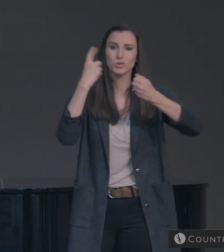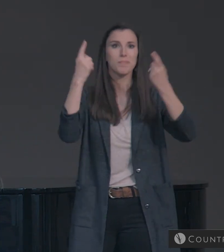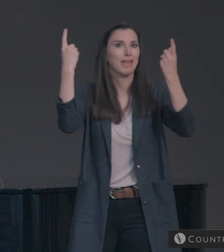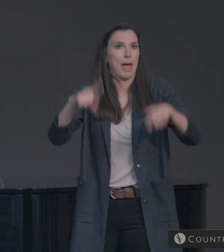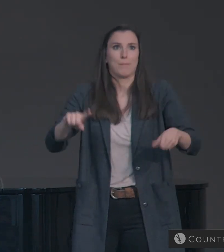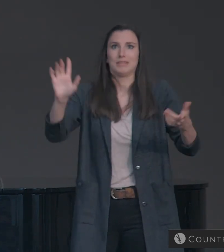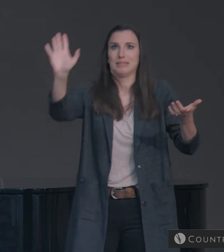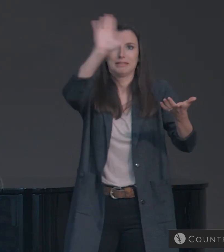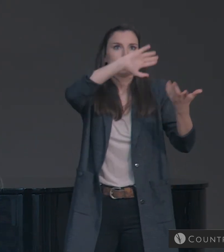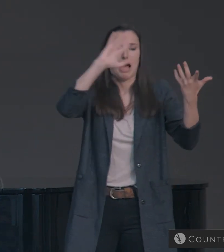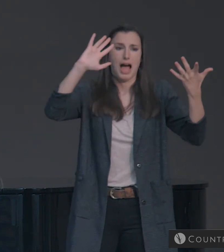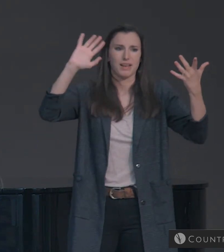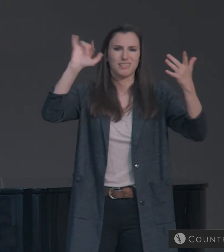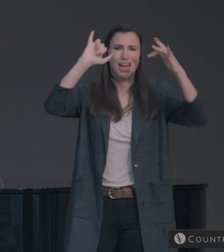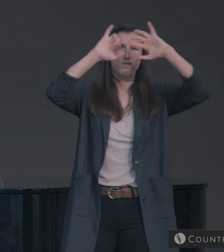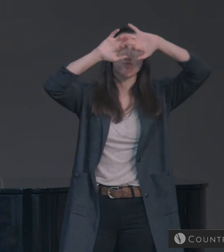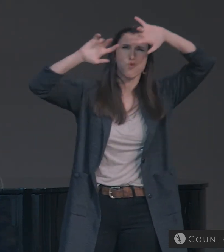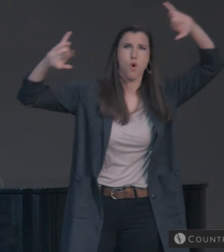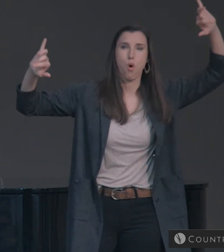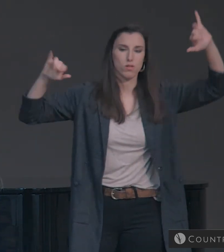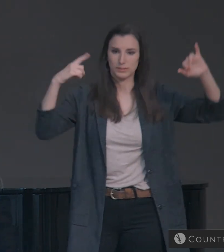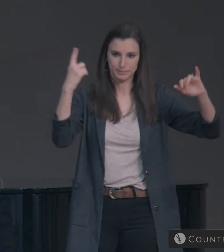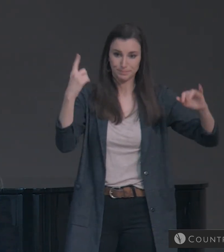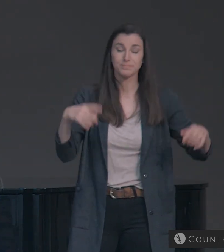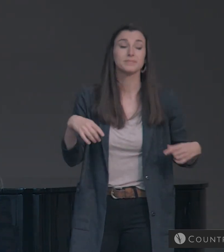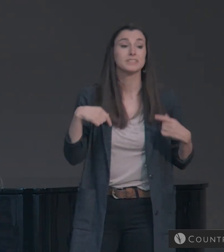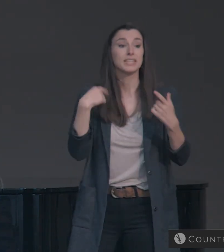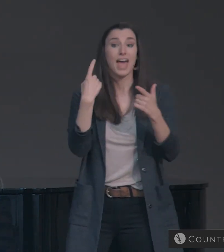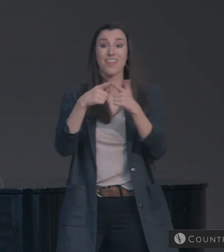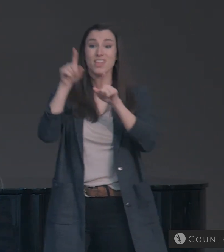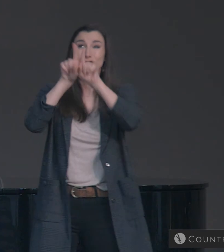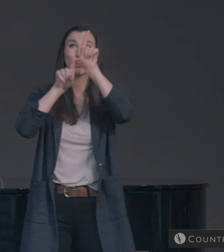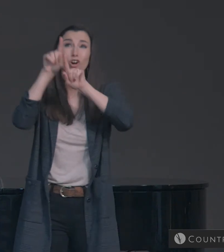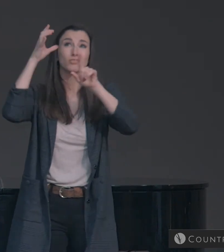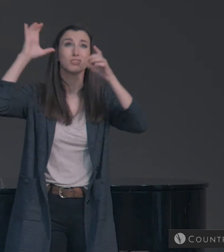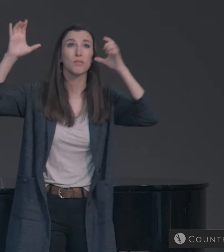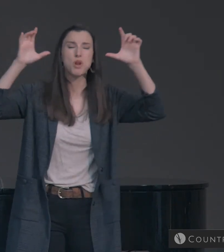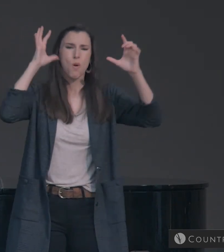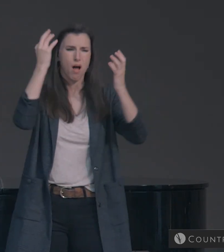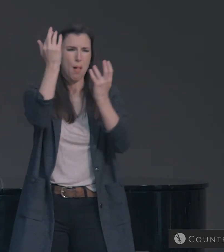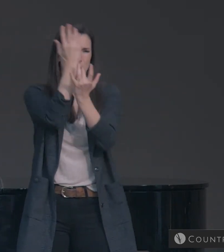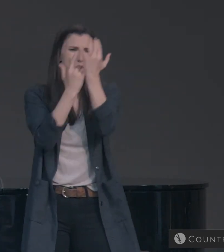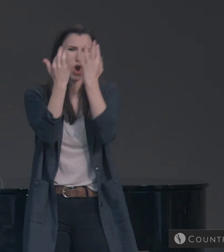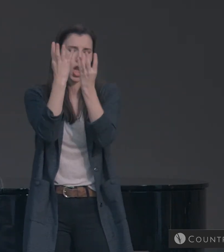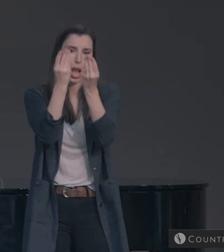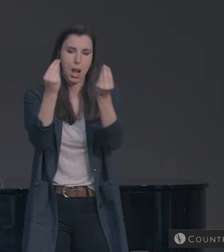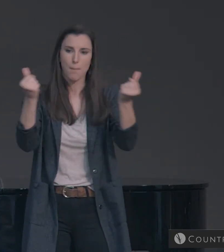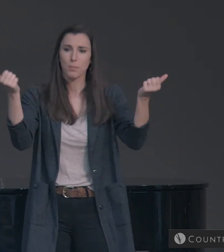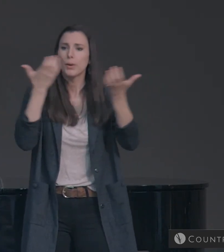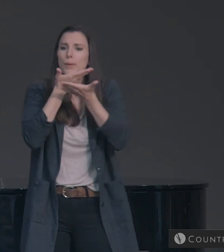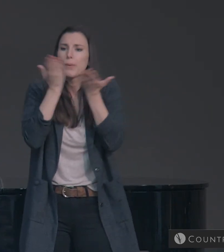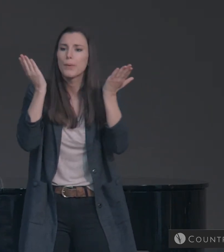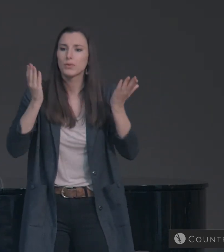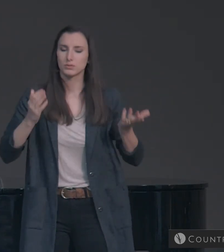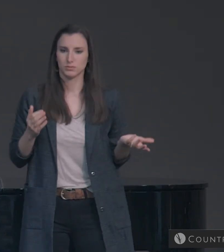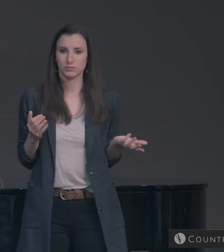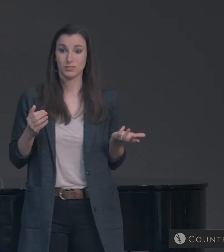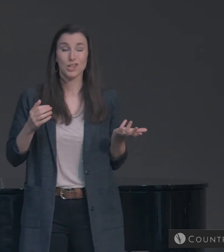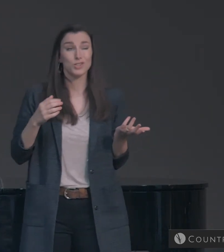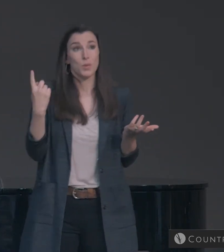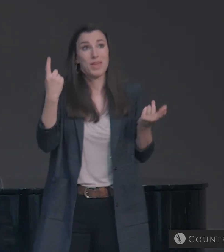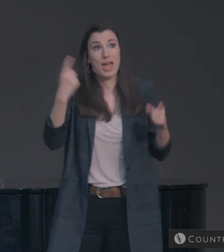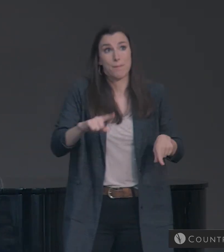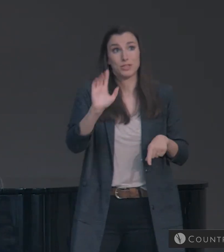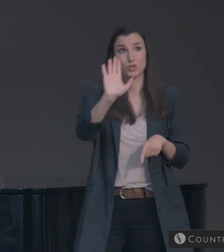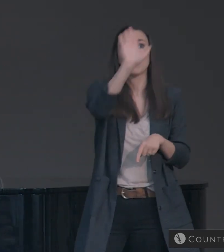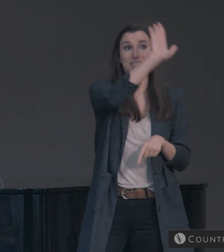All right, what else? Verse 10. And the heavenly bodies will be burned up and dissolved. So something not only happens to